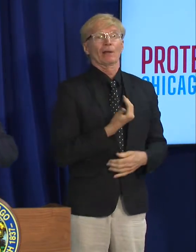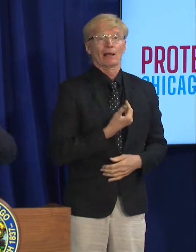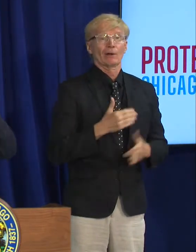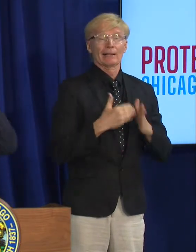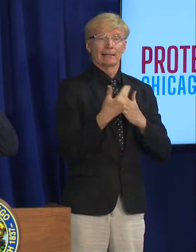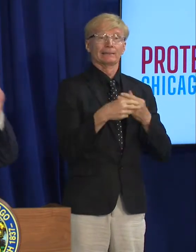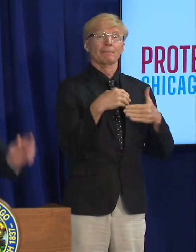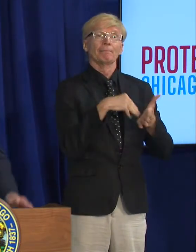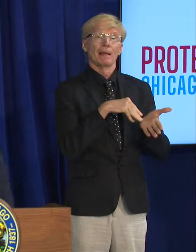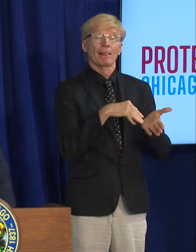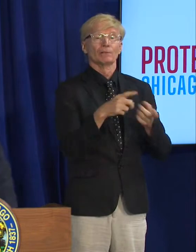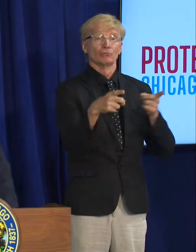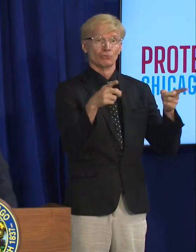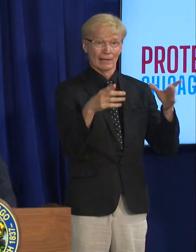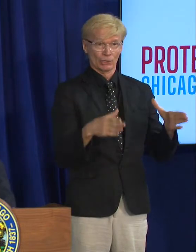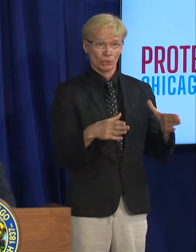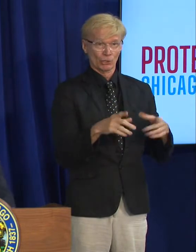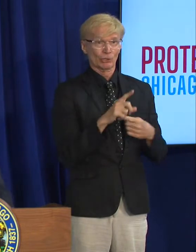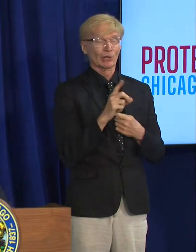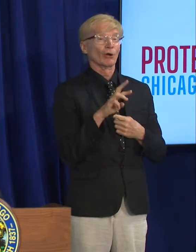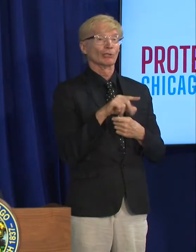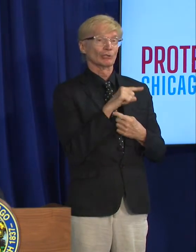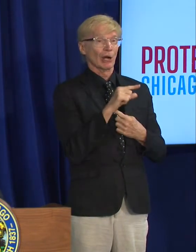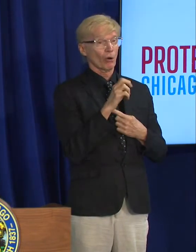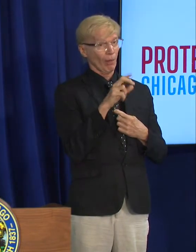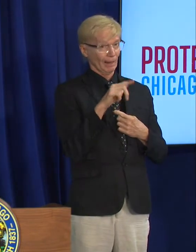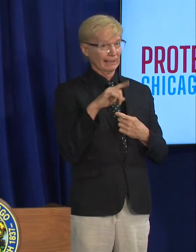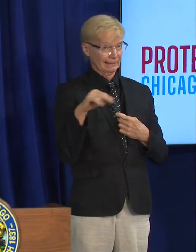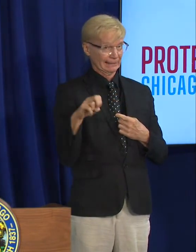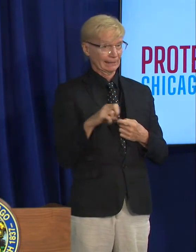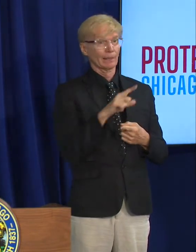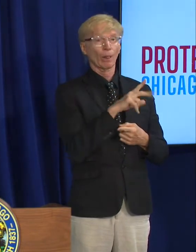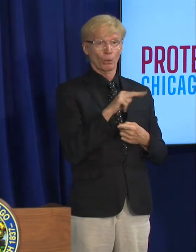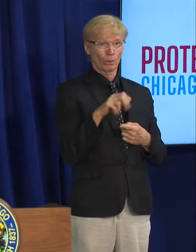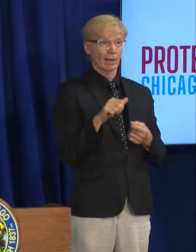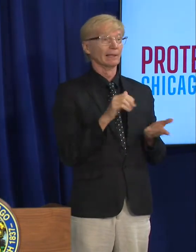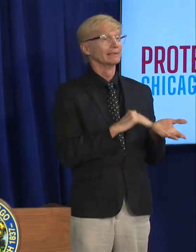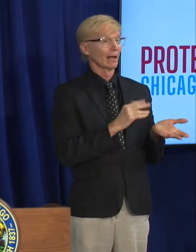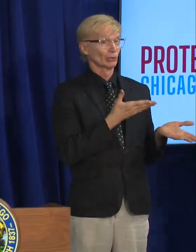our medical director dr geraldine luna doctor